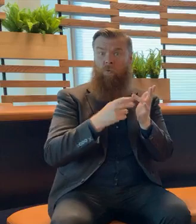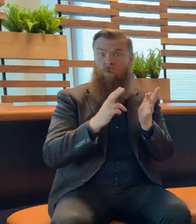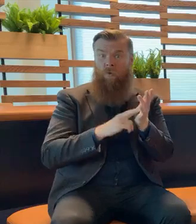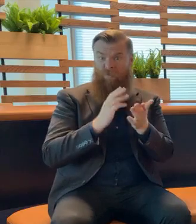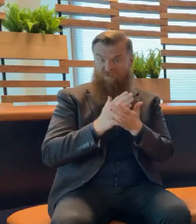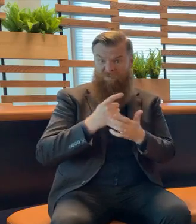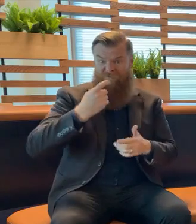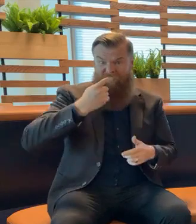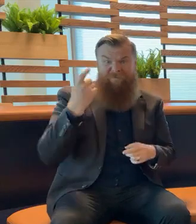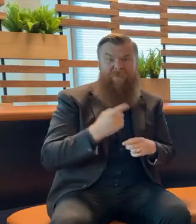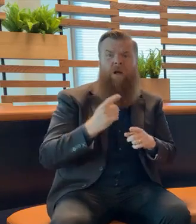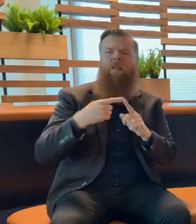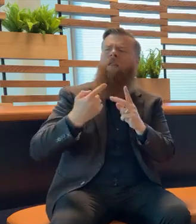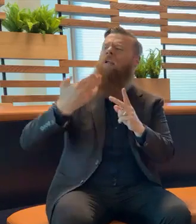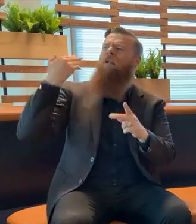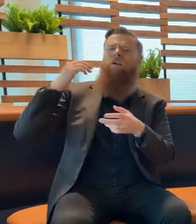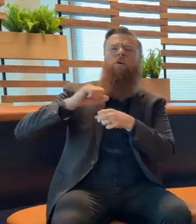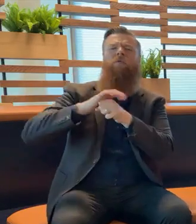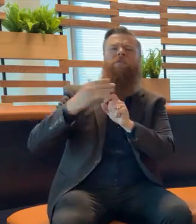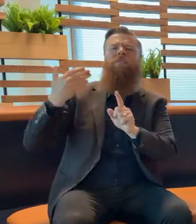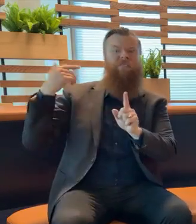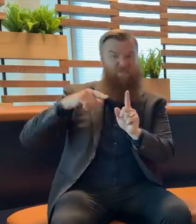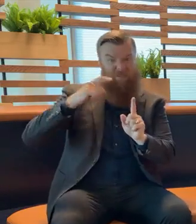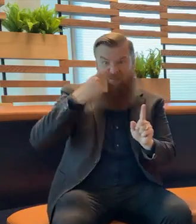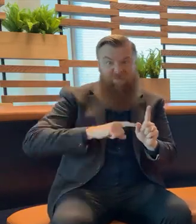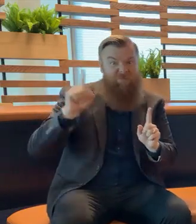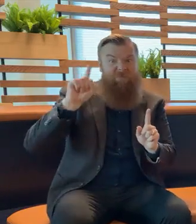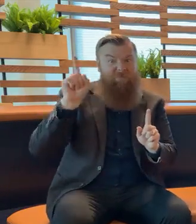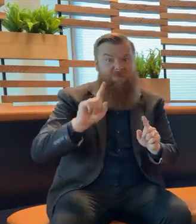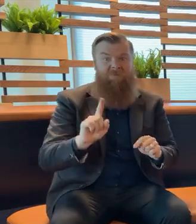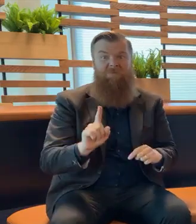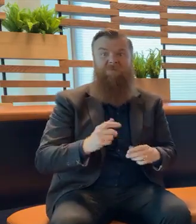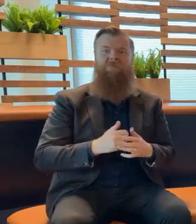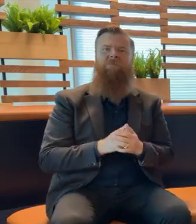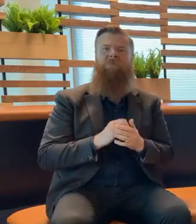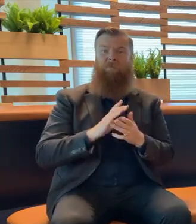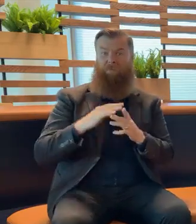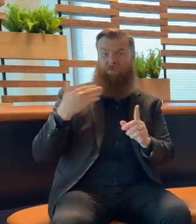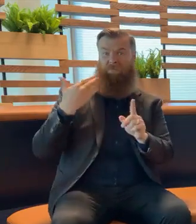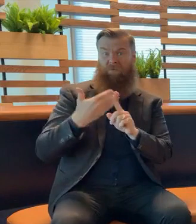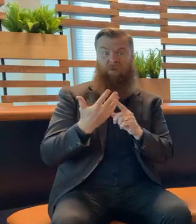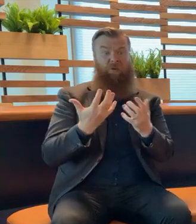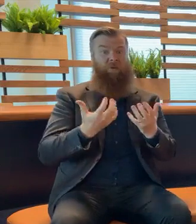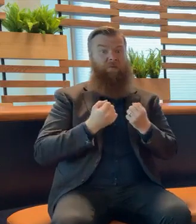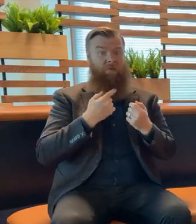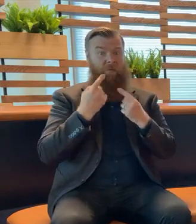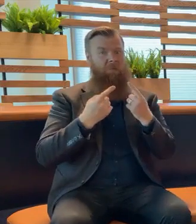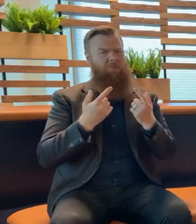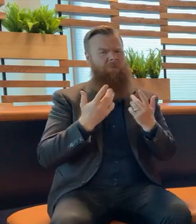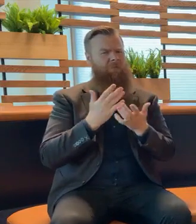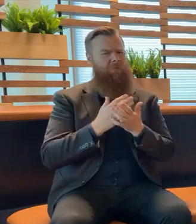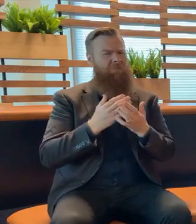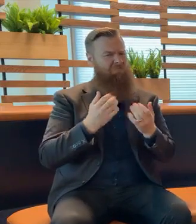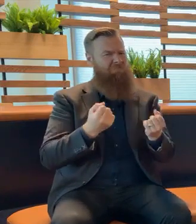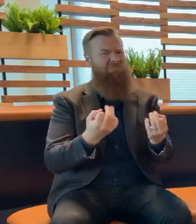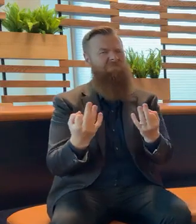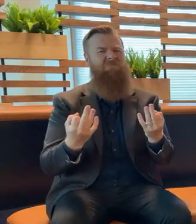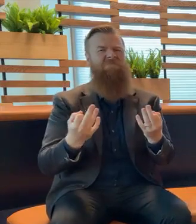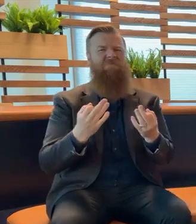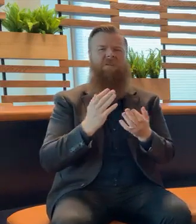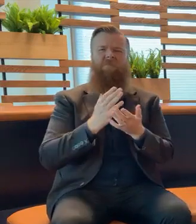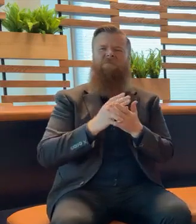-19? We have no information at this stage that that is the case. In fact, the opposite may well be true.